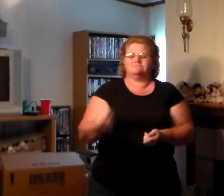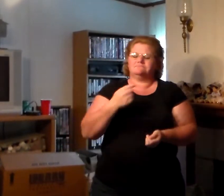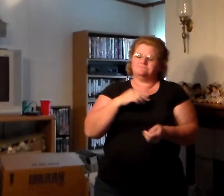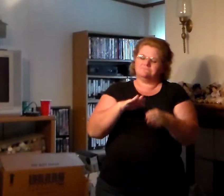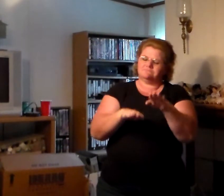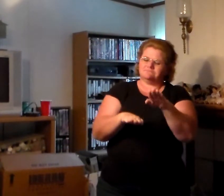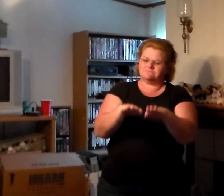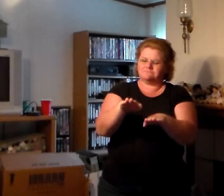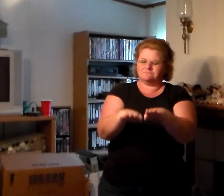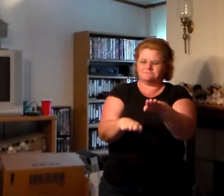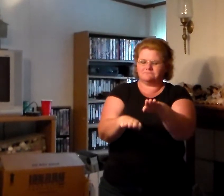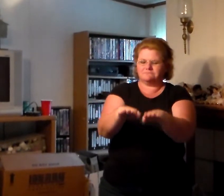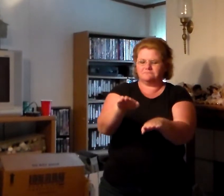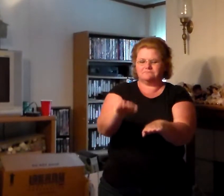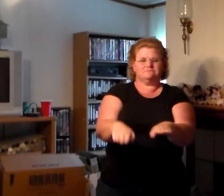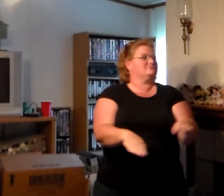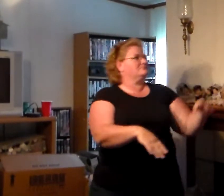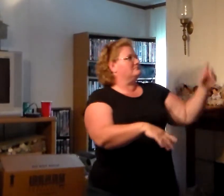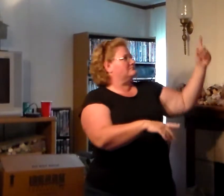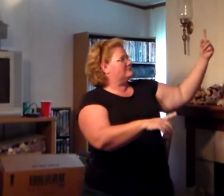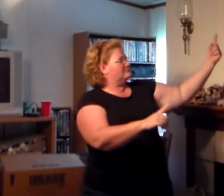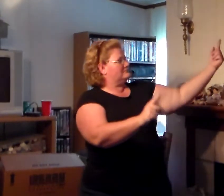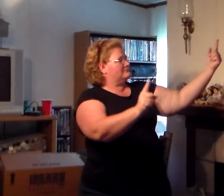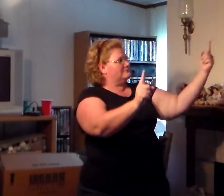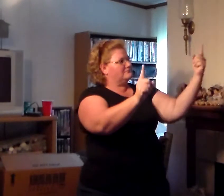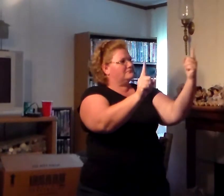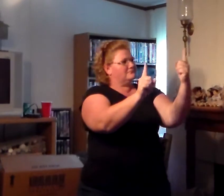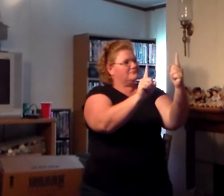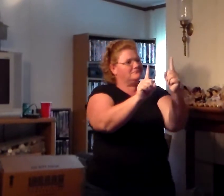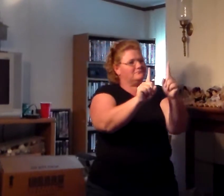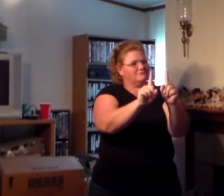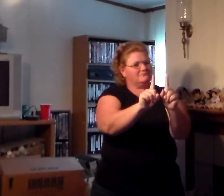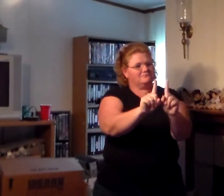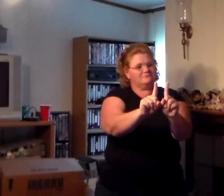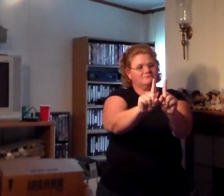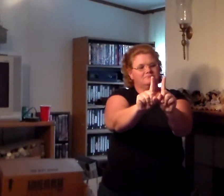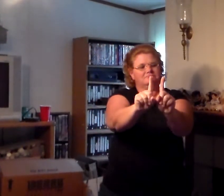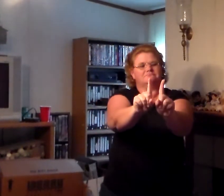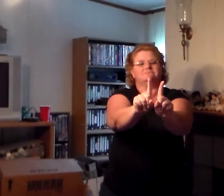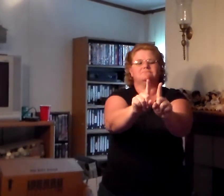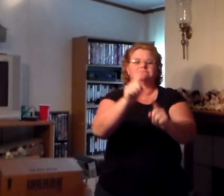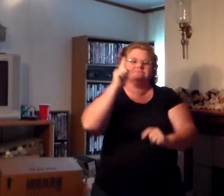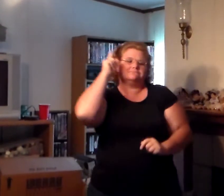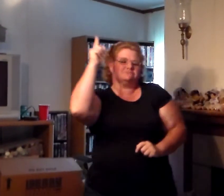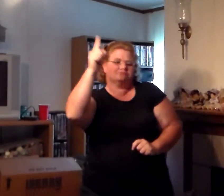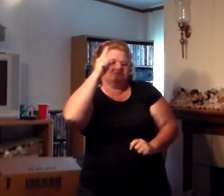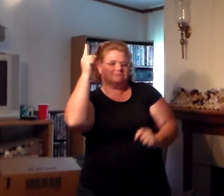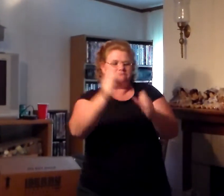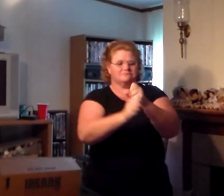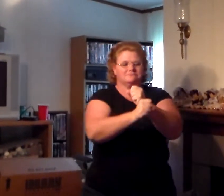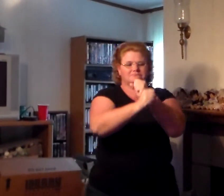walk by your side I can only imagine